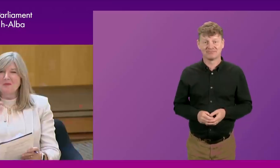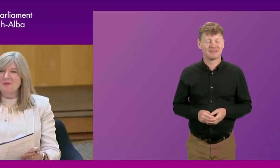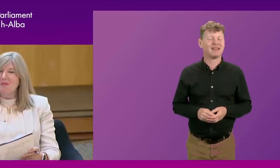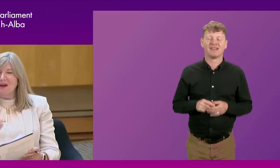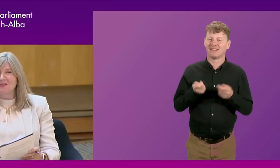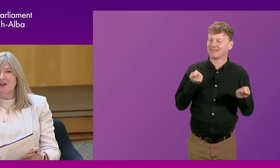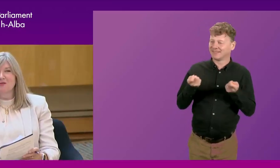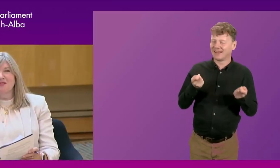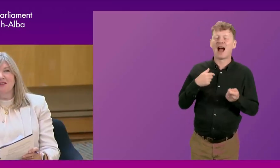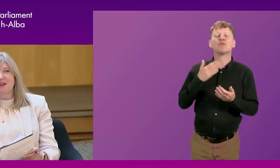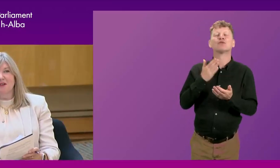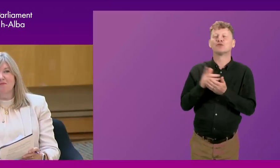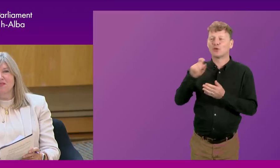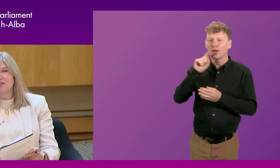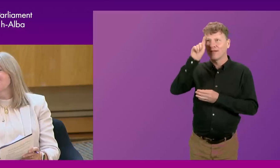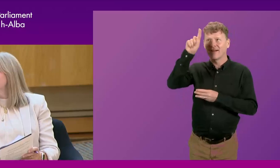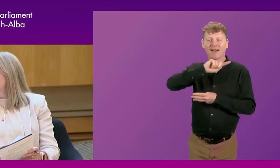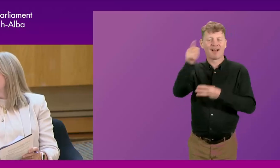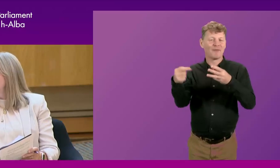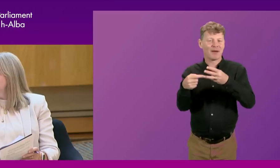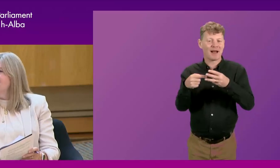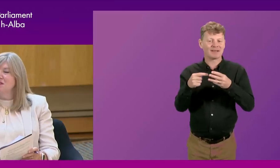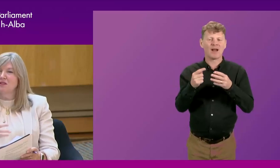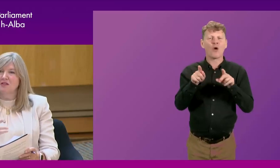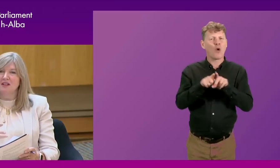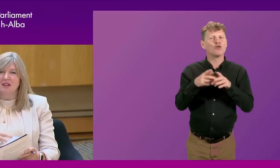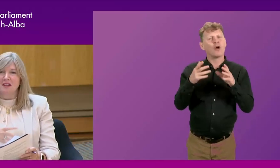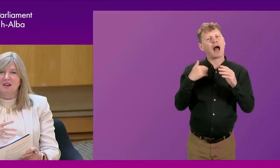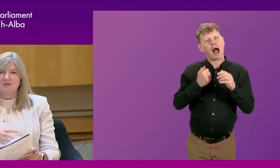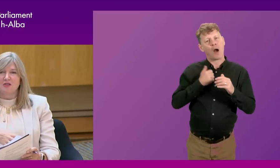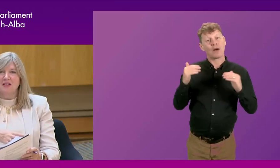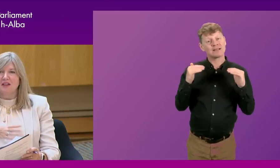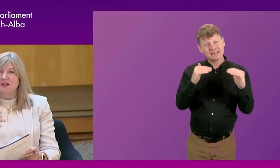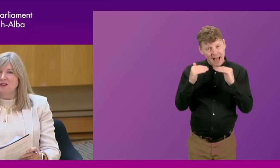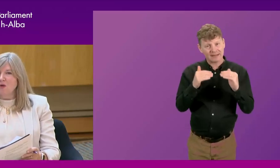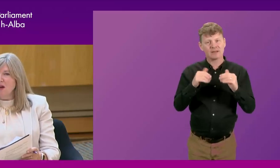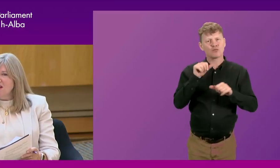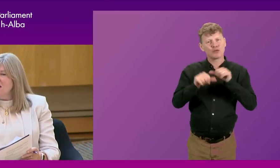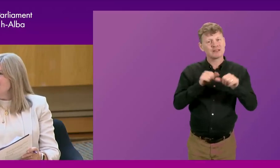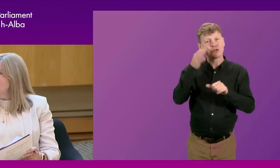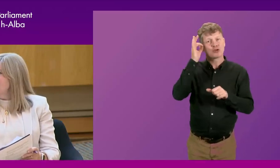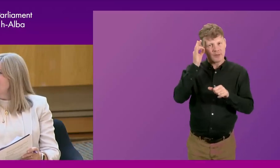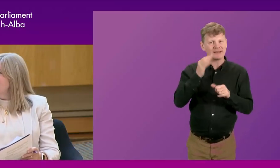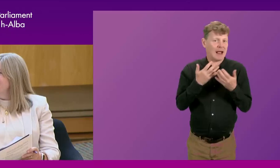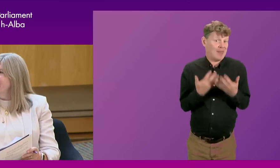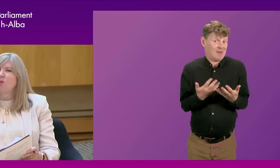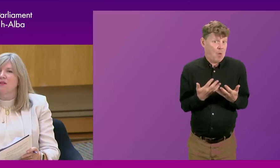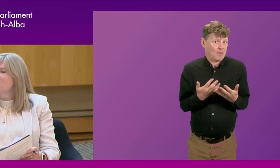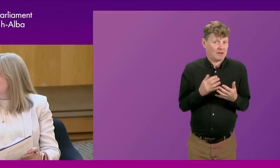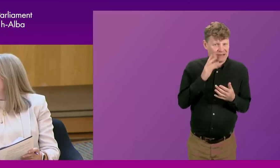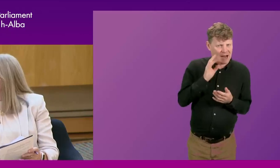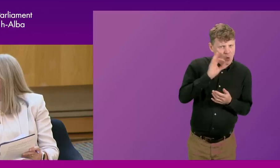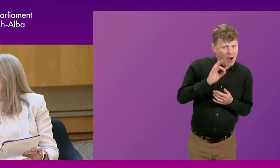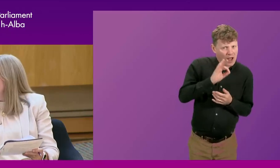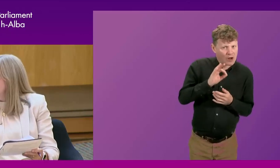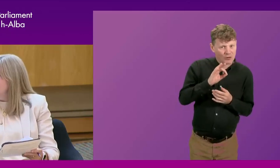sure we will, we will come back to it. I should say that our standards and procedures committee are currently undertaking an inquiry into whether